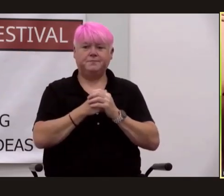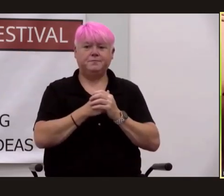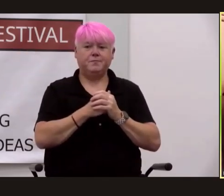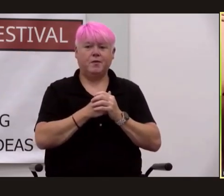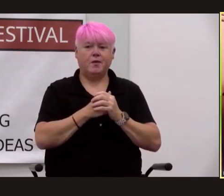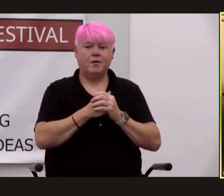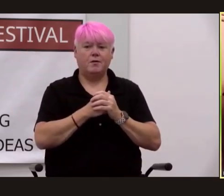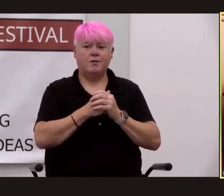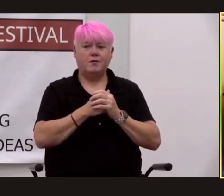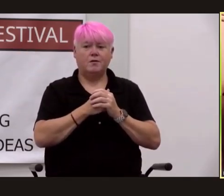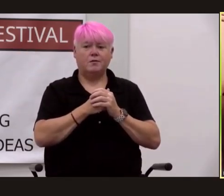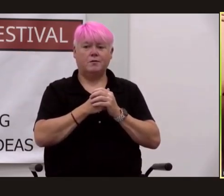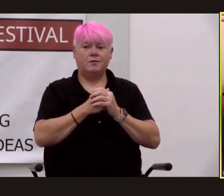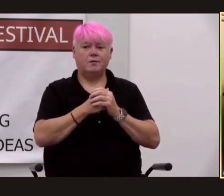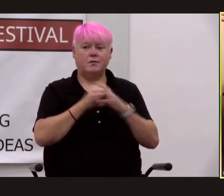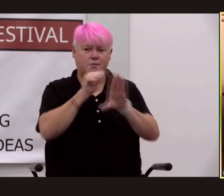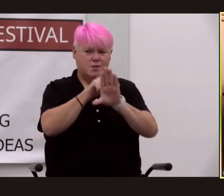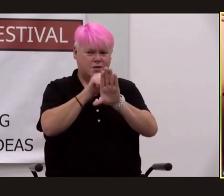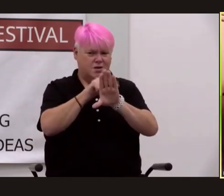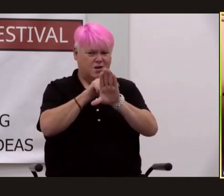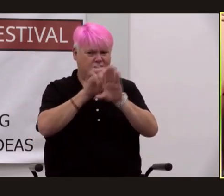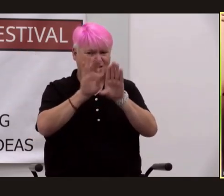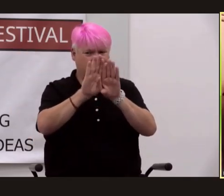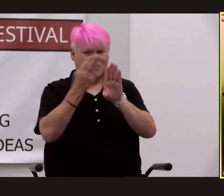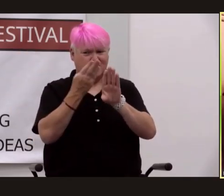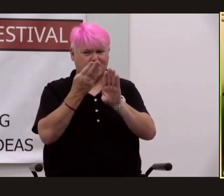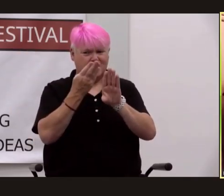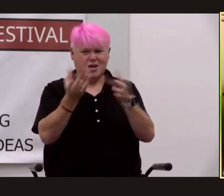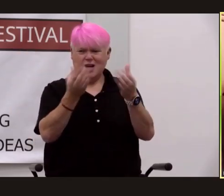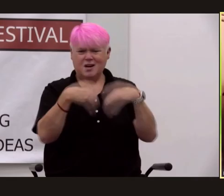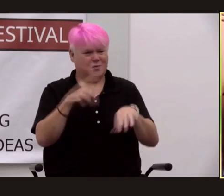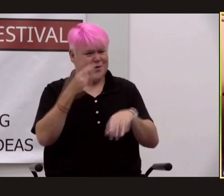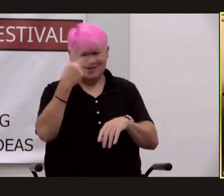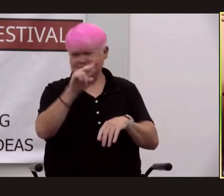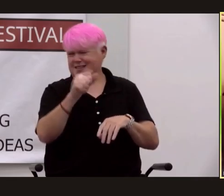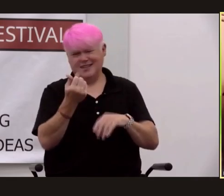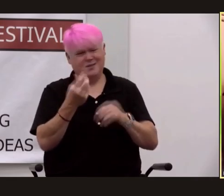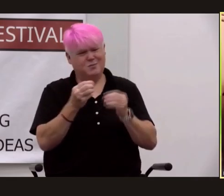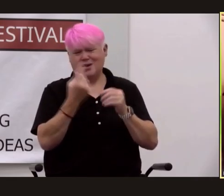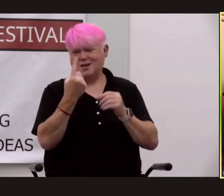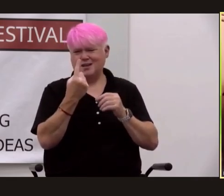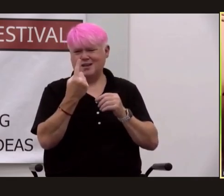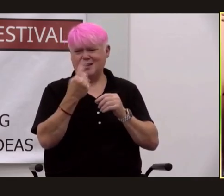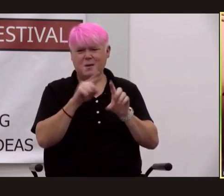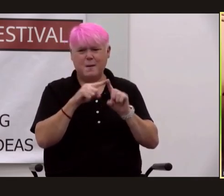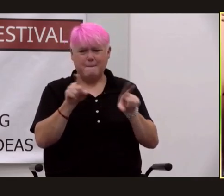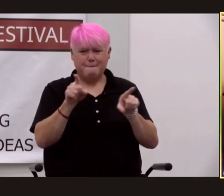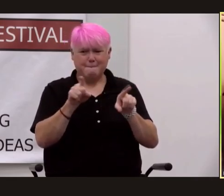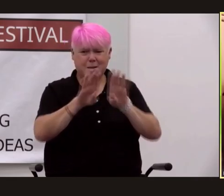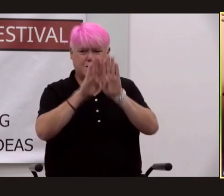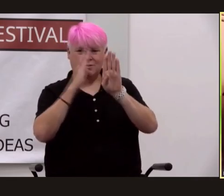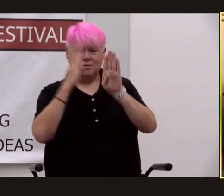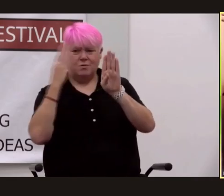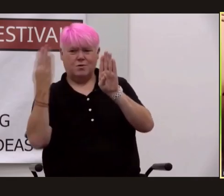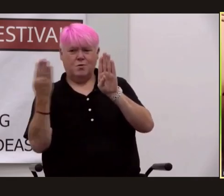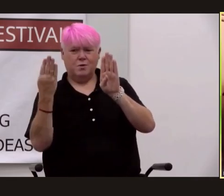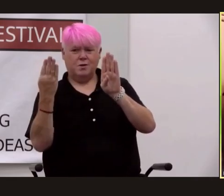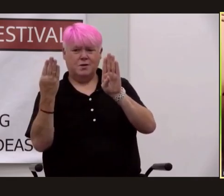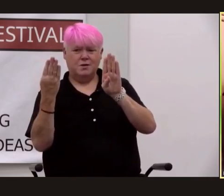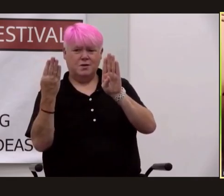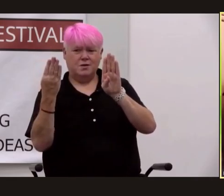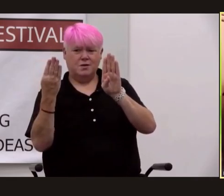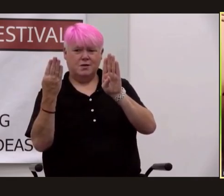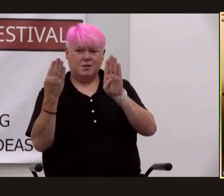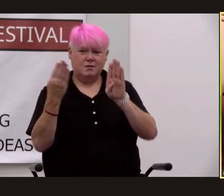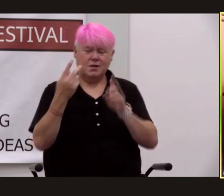inner office door he didn't want to see anyone and so he remained quiet but the door swung open anyway revealing bob's server